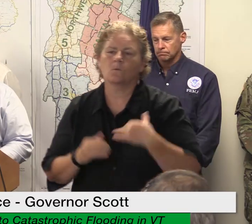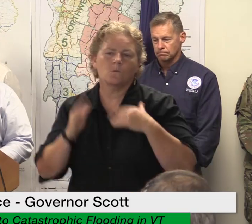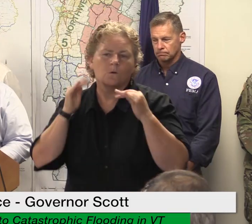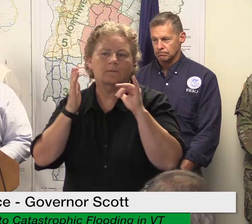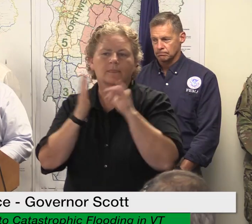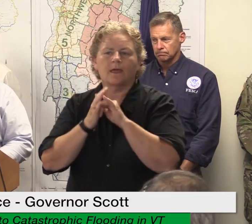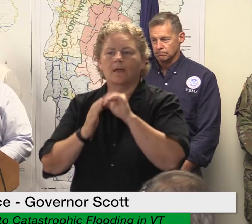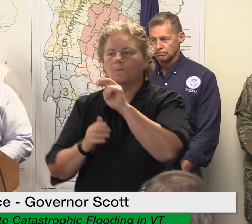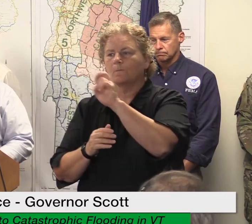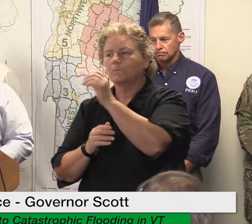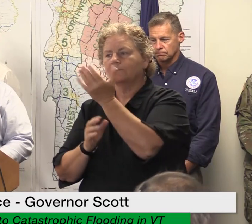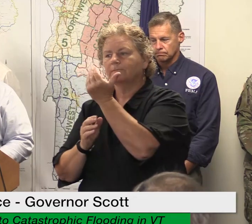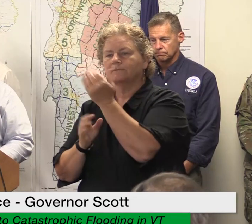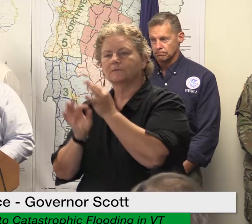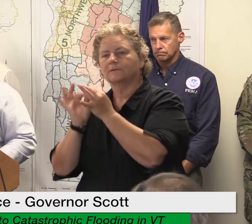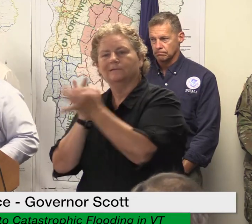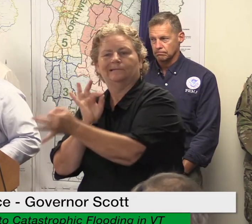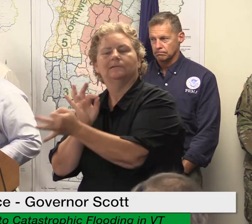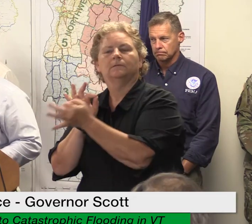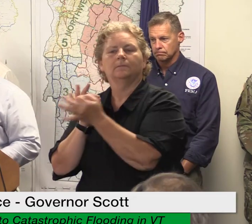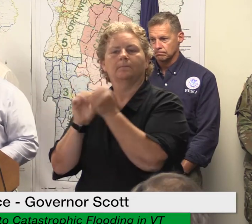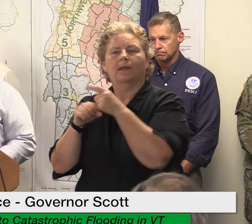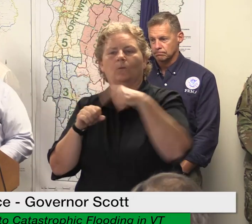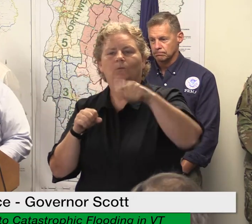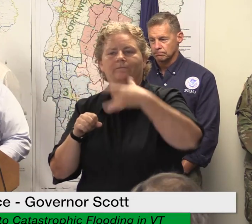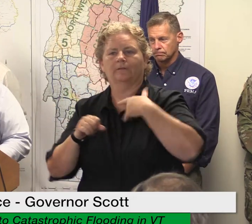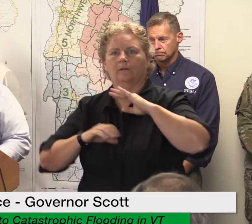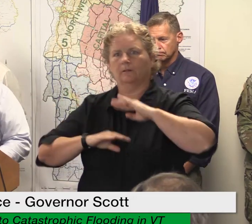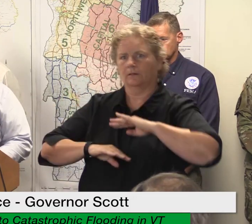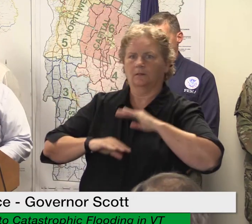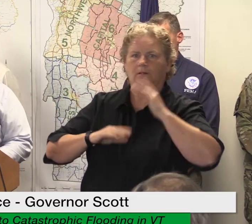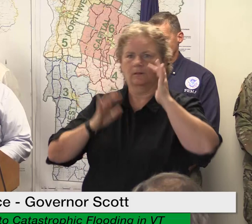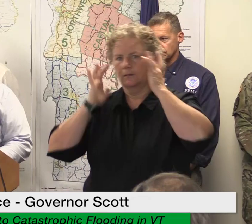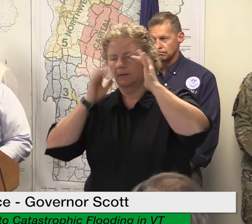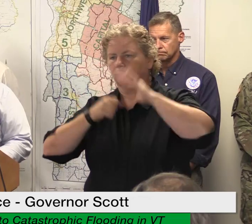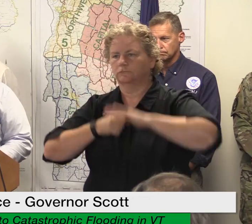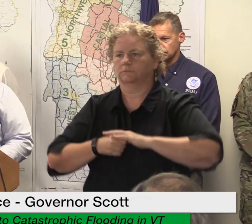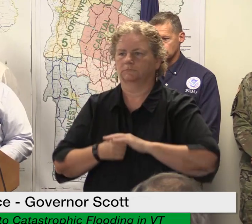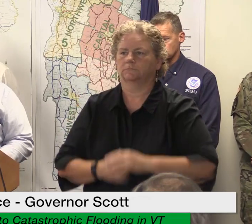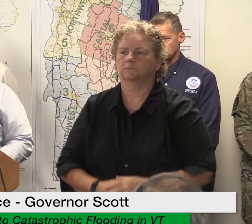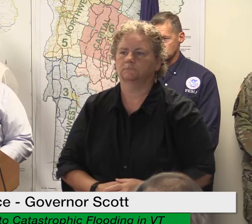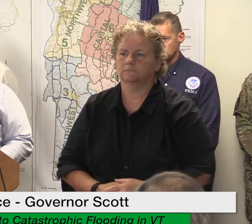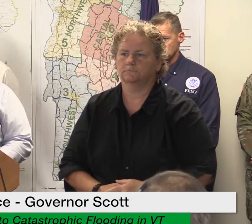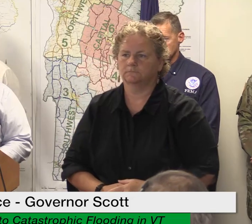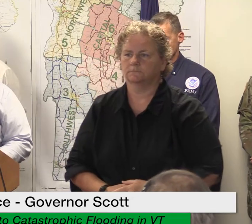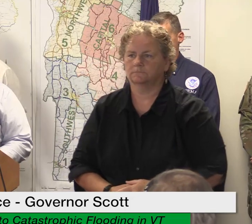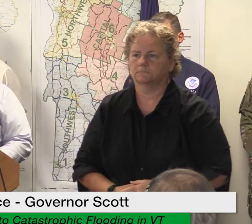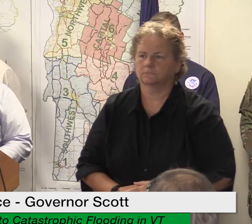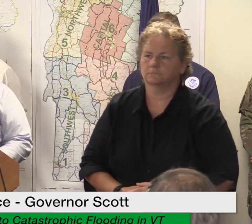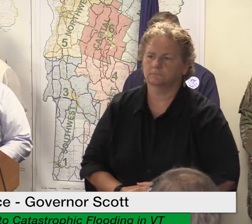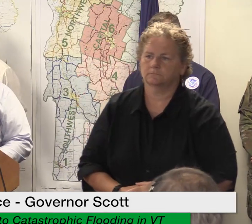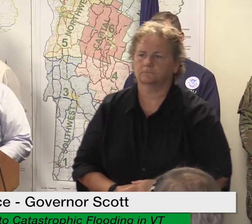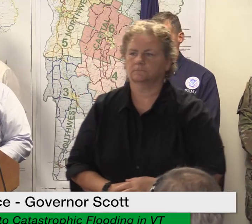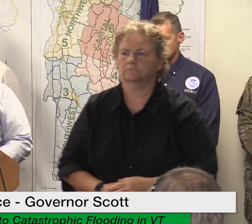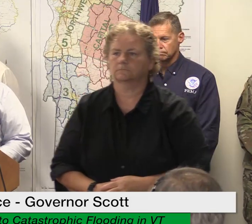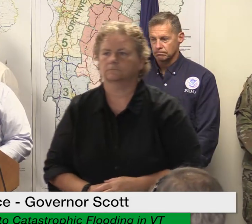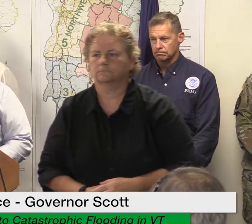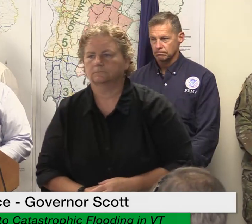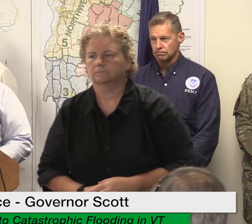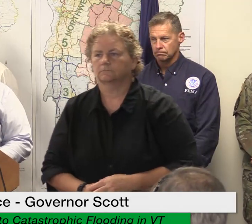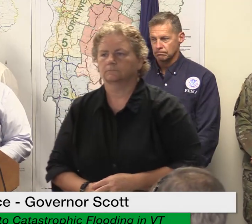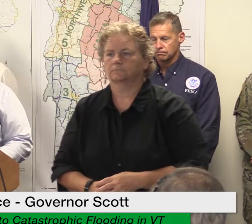terrible situation i thank the governor for his support of vermont taxpayers and our department's efforts at this time